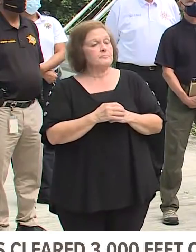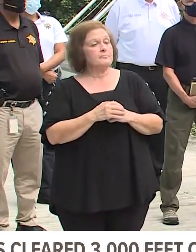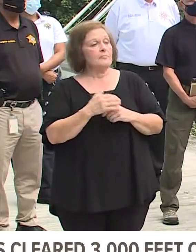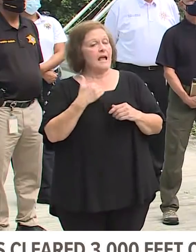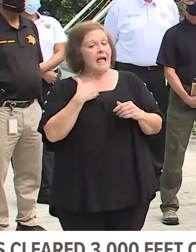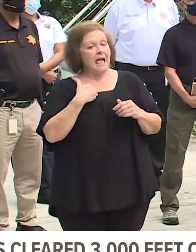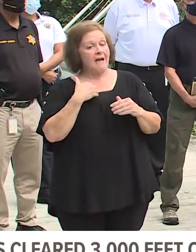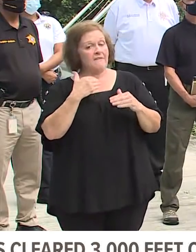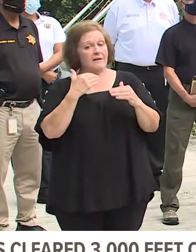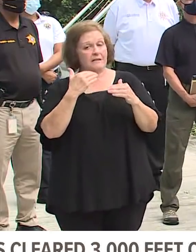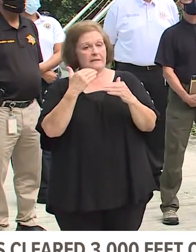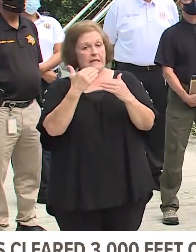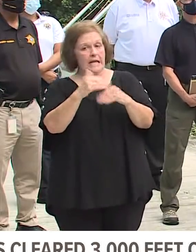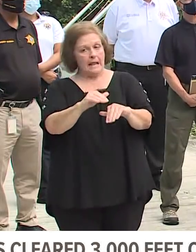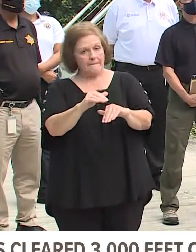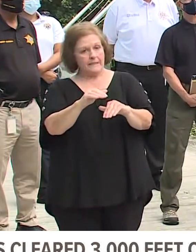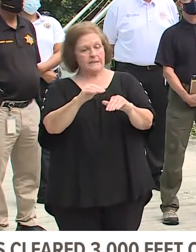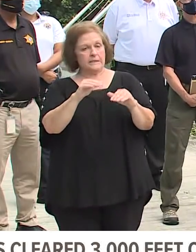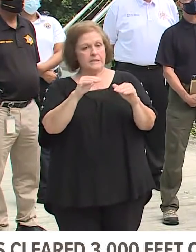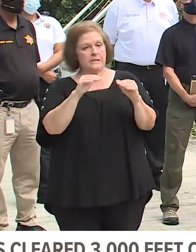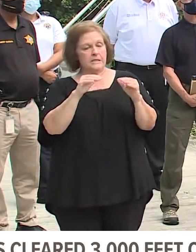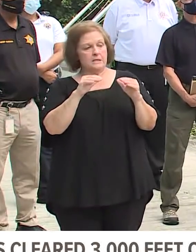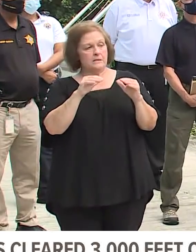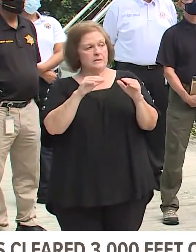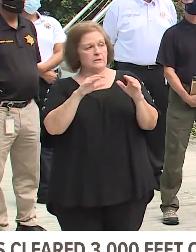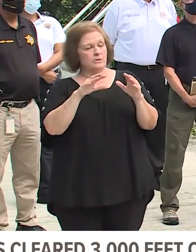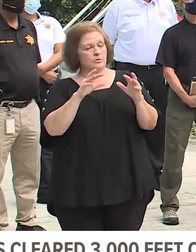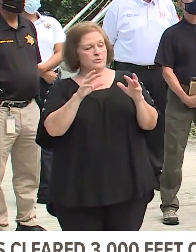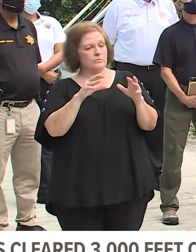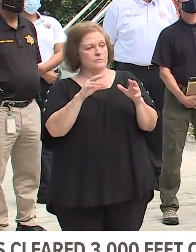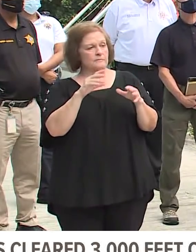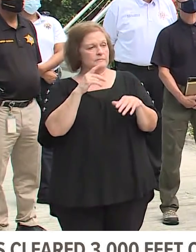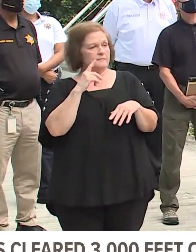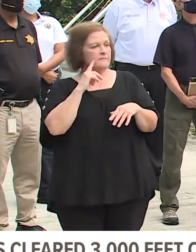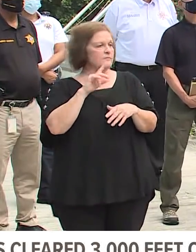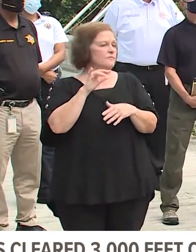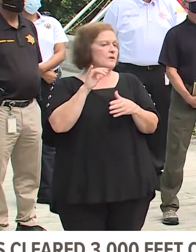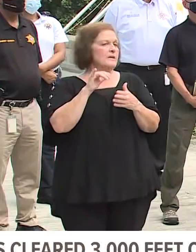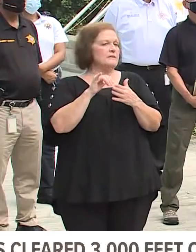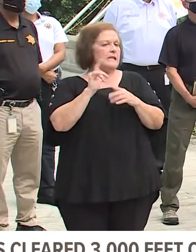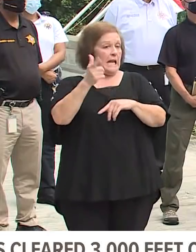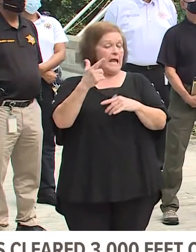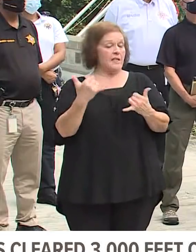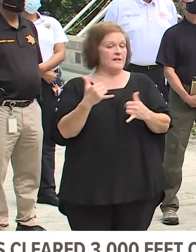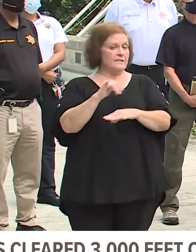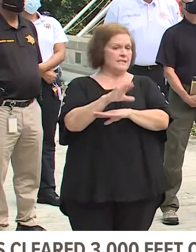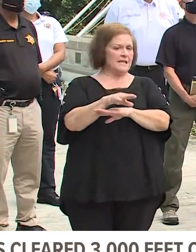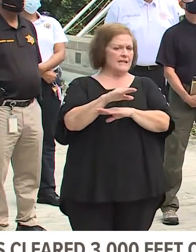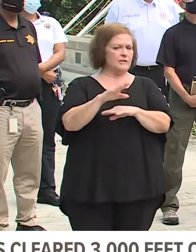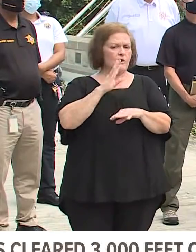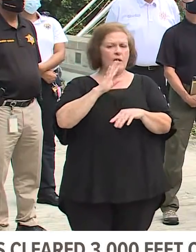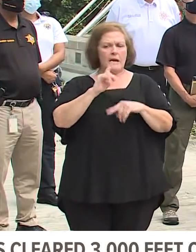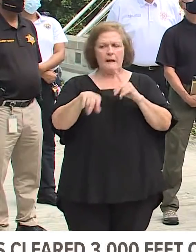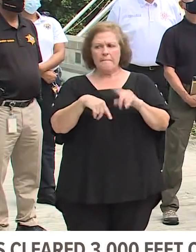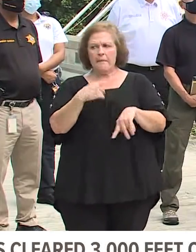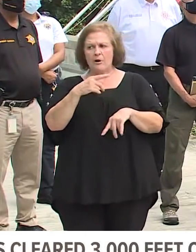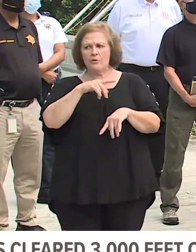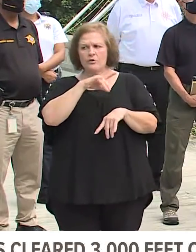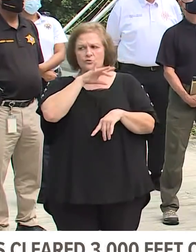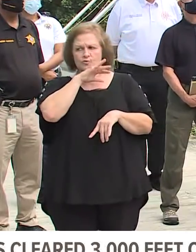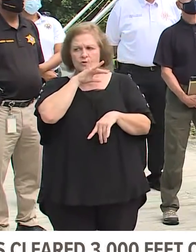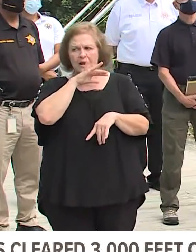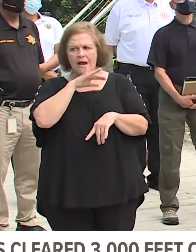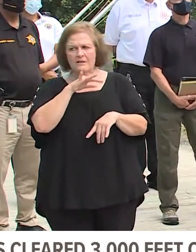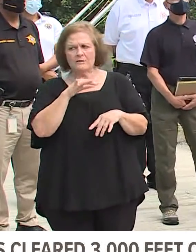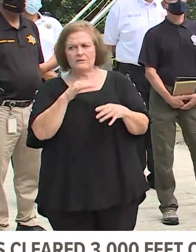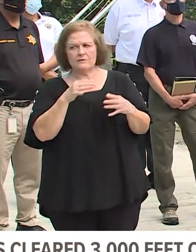trash collection starting tomorrow more information will come out about that later this evening but at the moment we're trying to